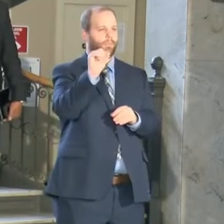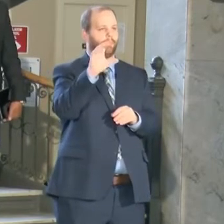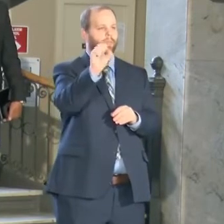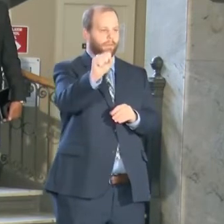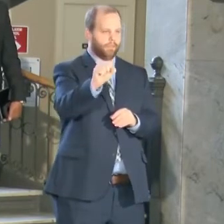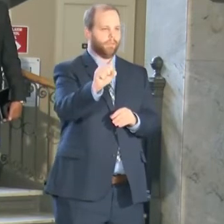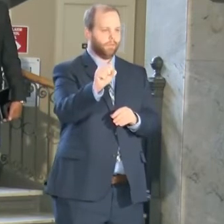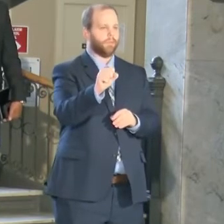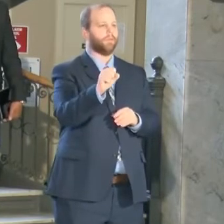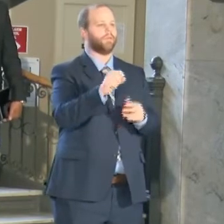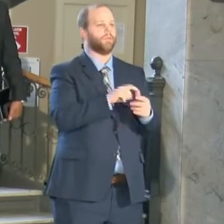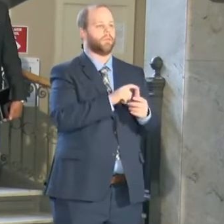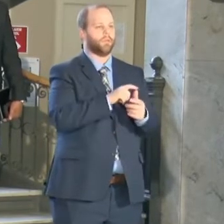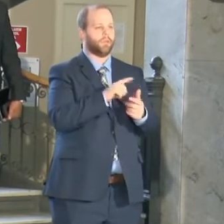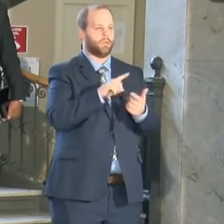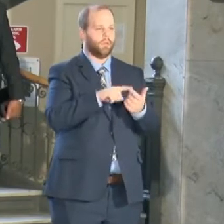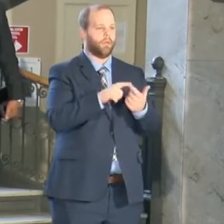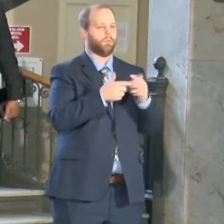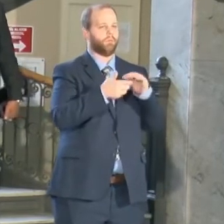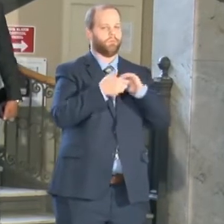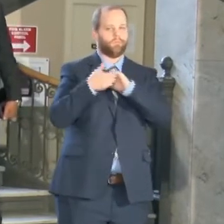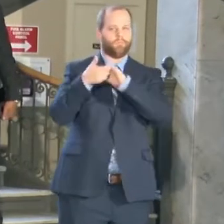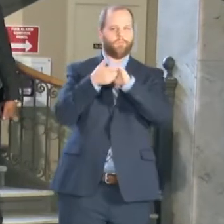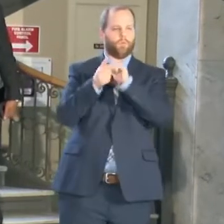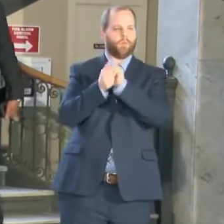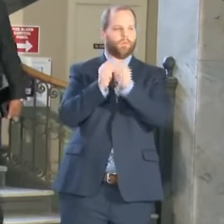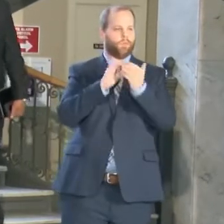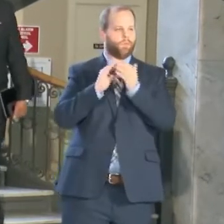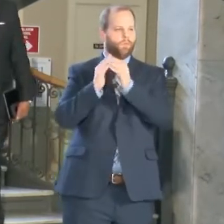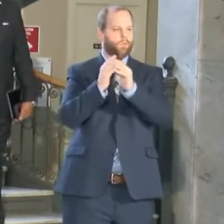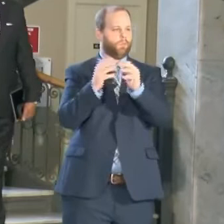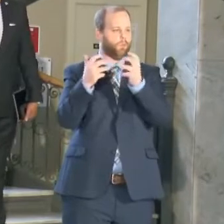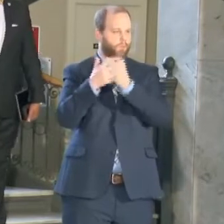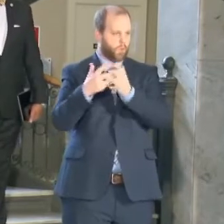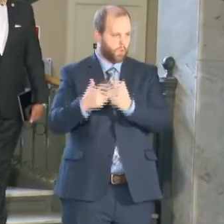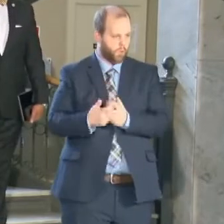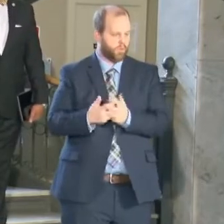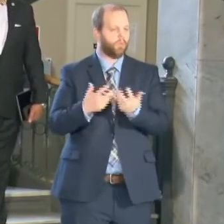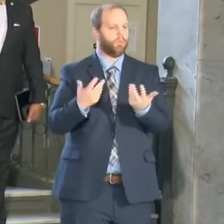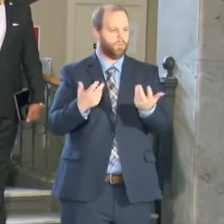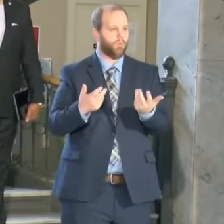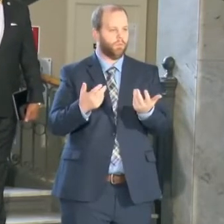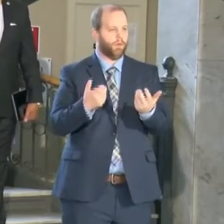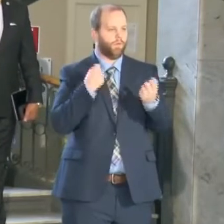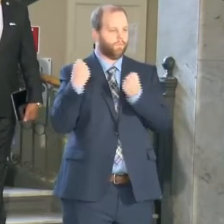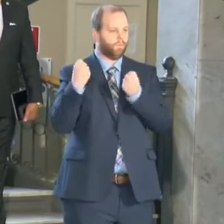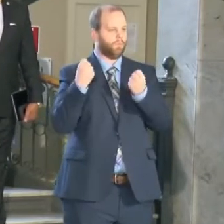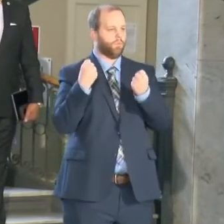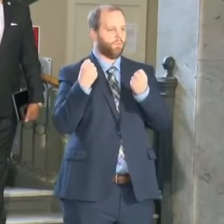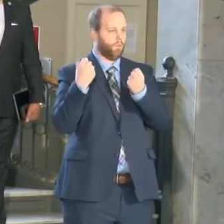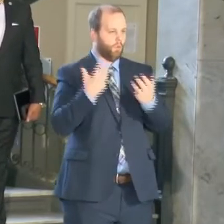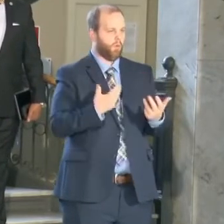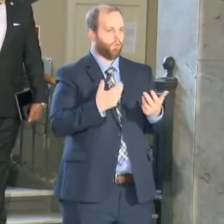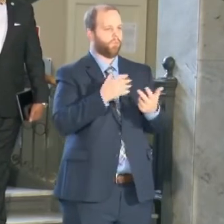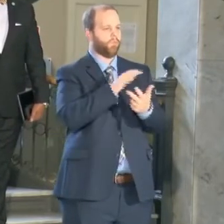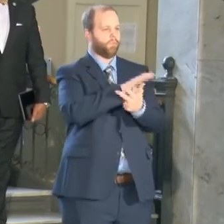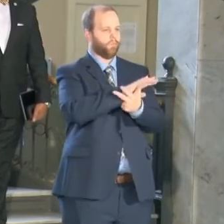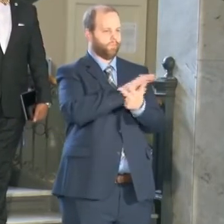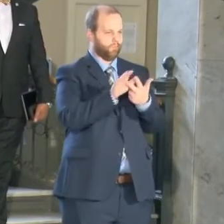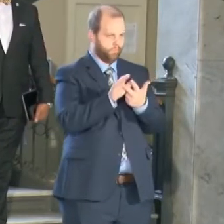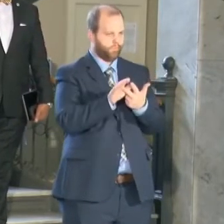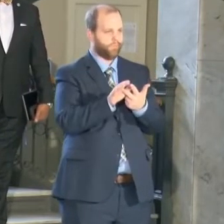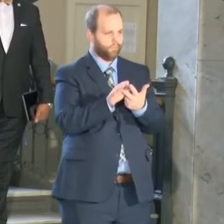our collaboration with our community partners have led to three major details in our city.